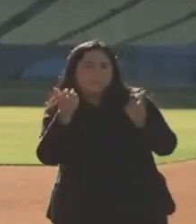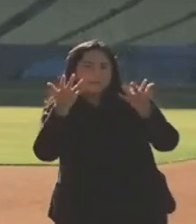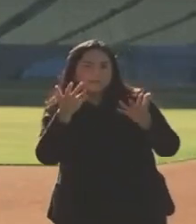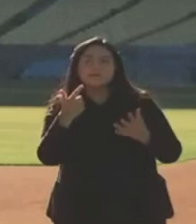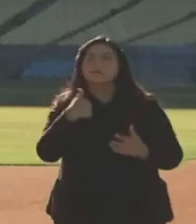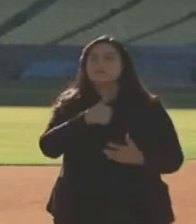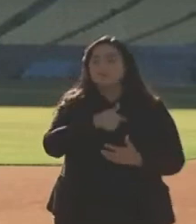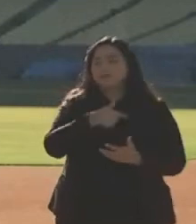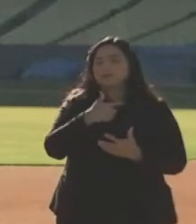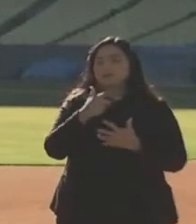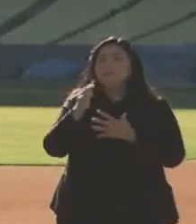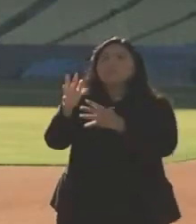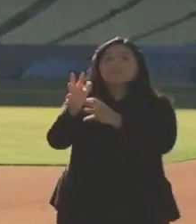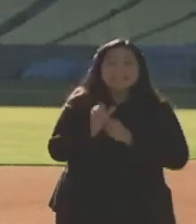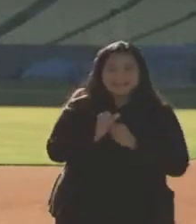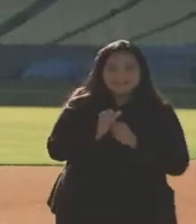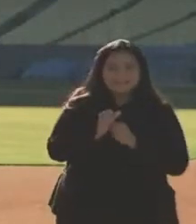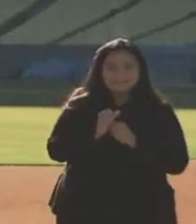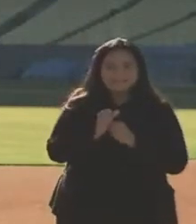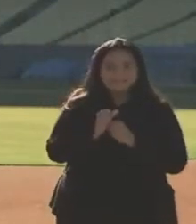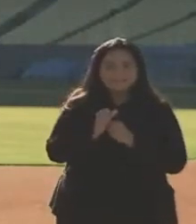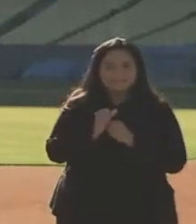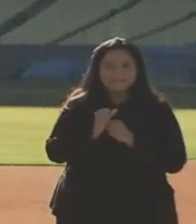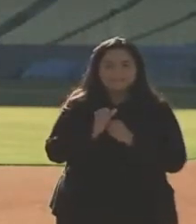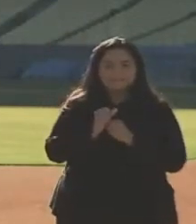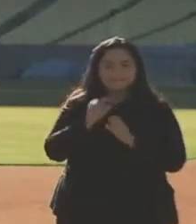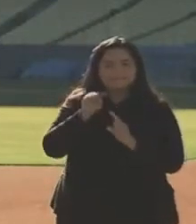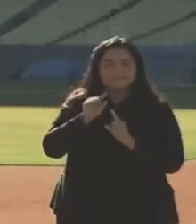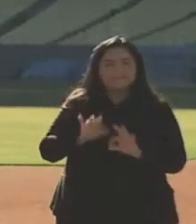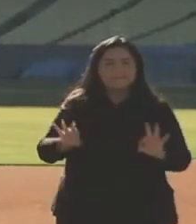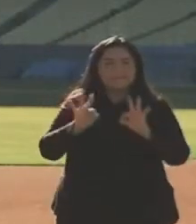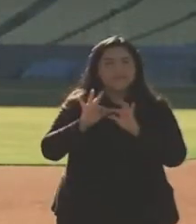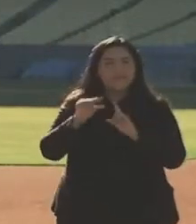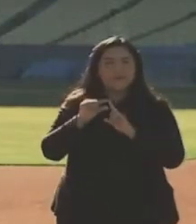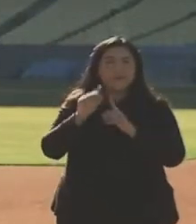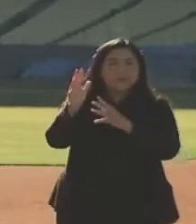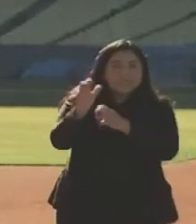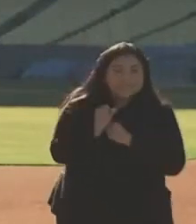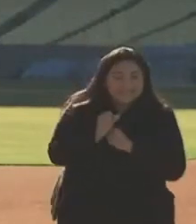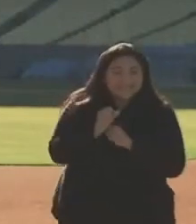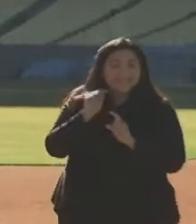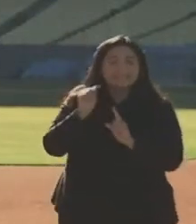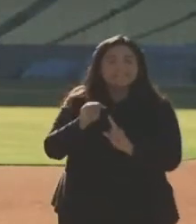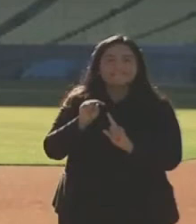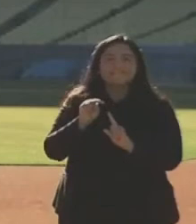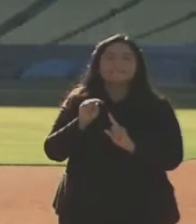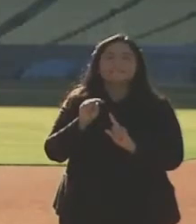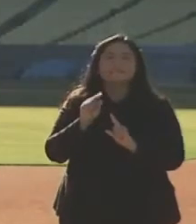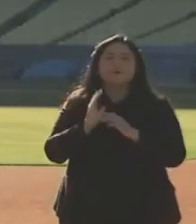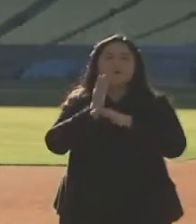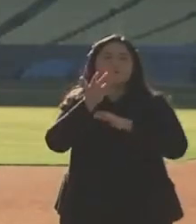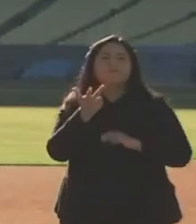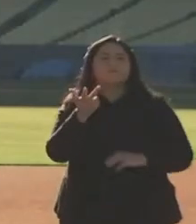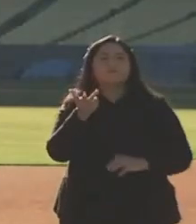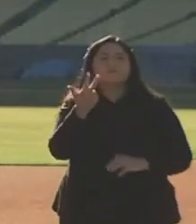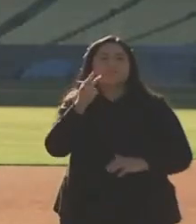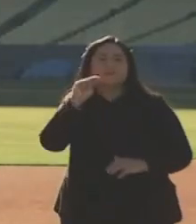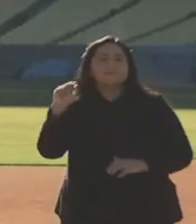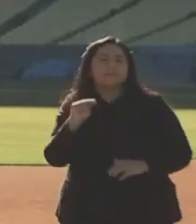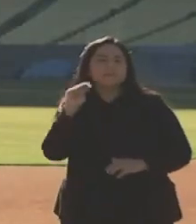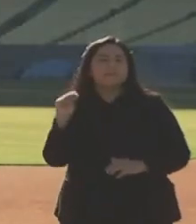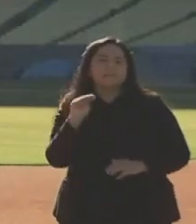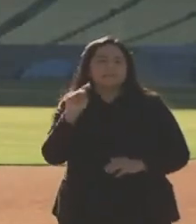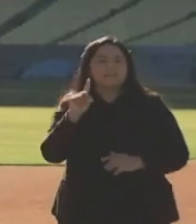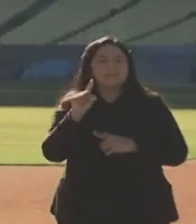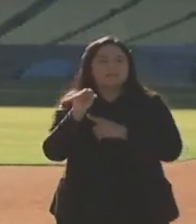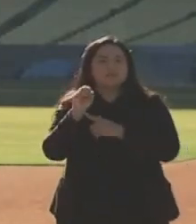received. We've received. And that's the most important number. We've received just over three million doses to date,